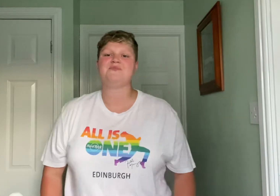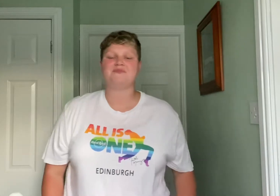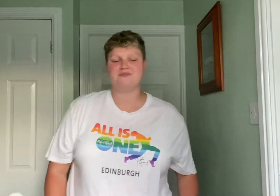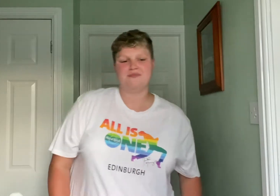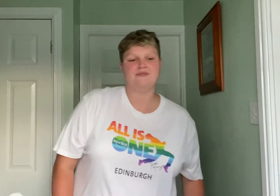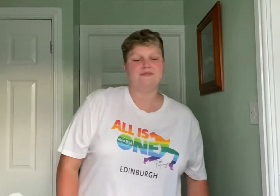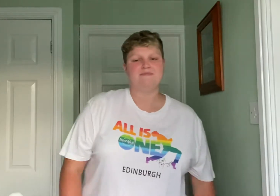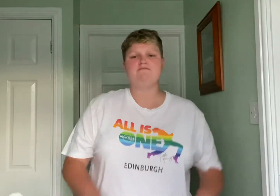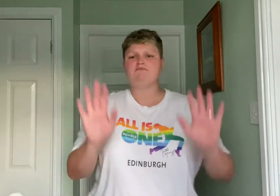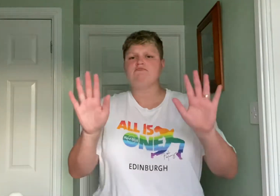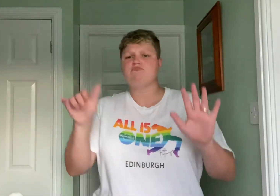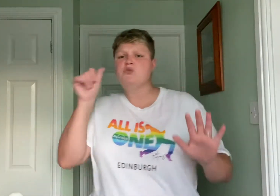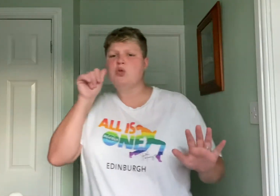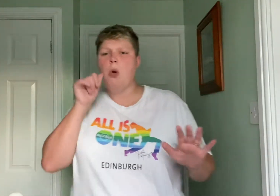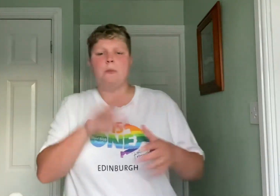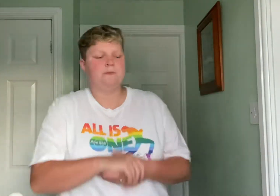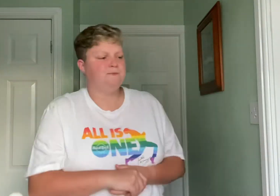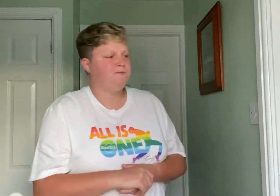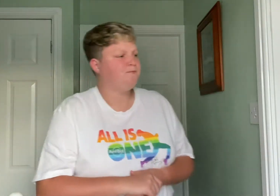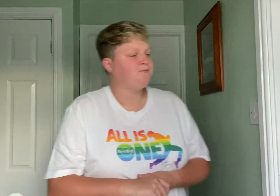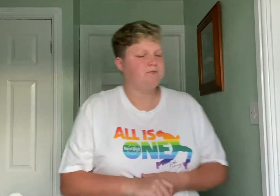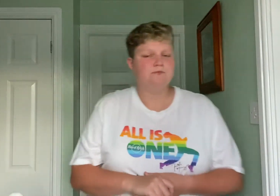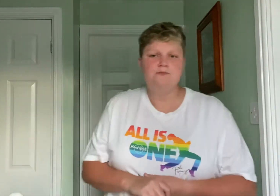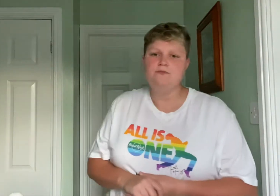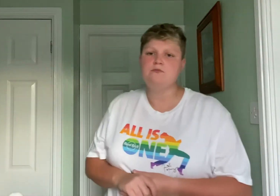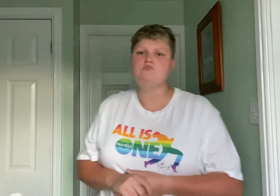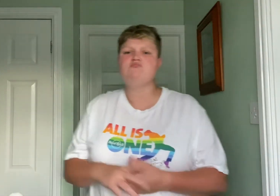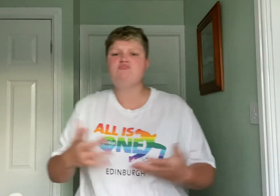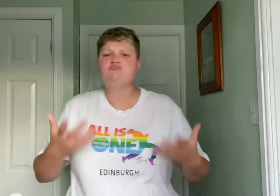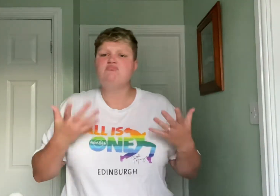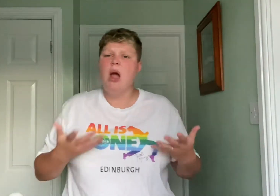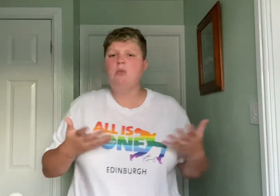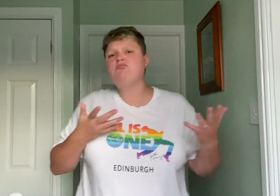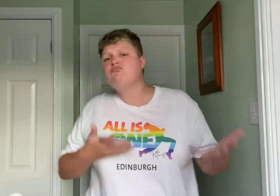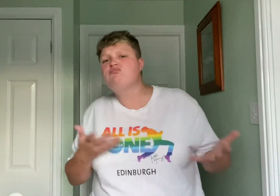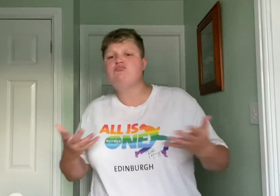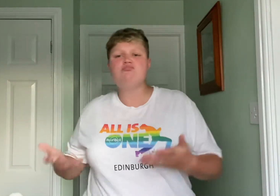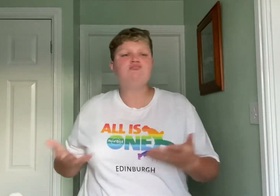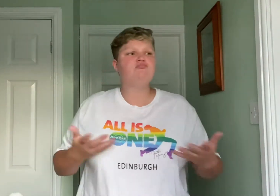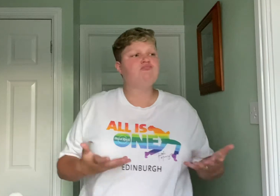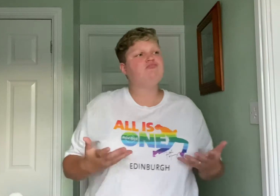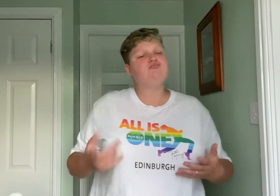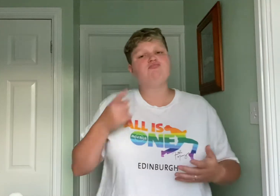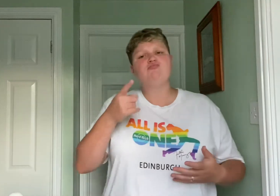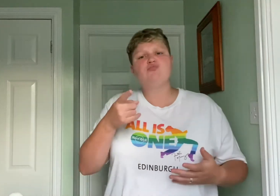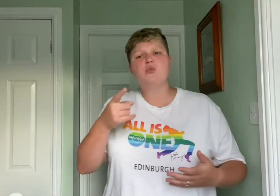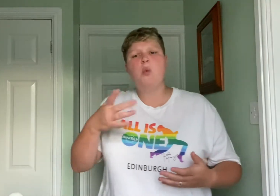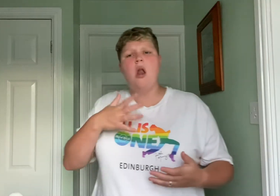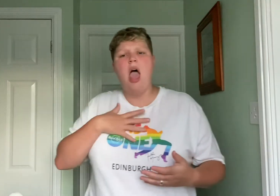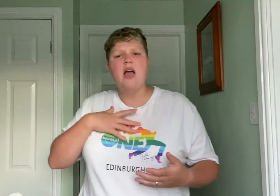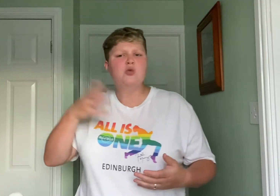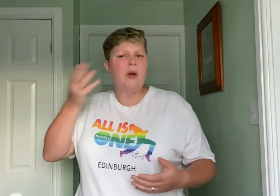You know, every now and then, you think you might like to hear something from us,